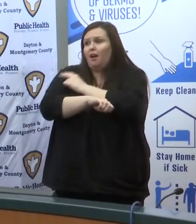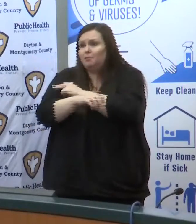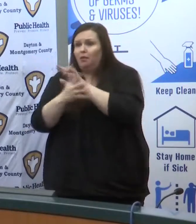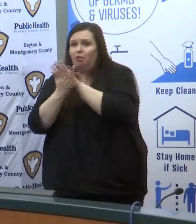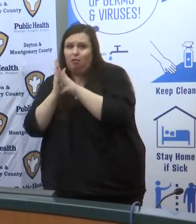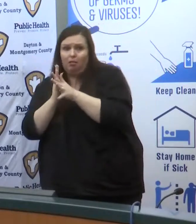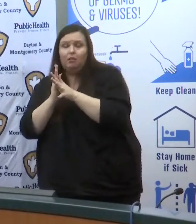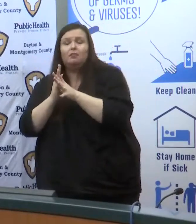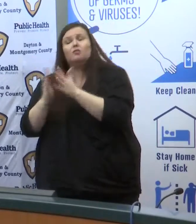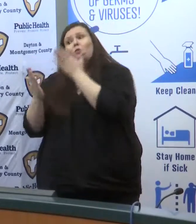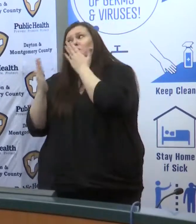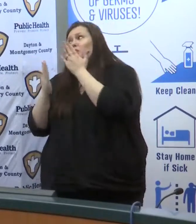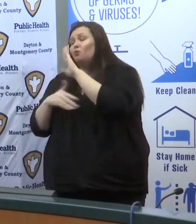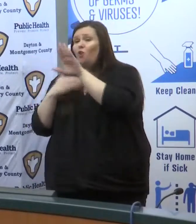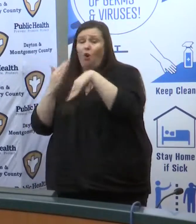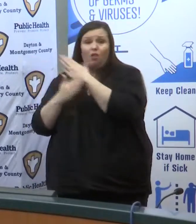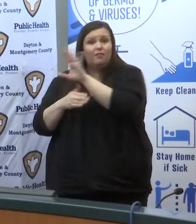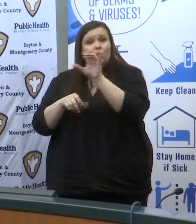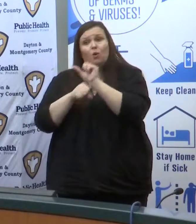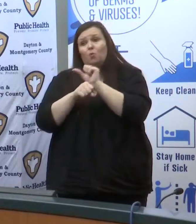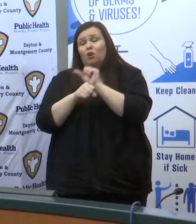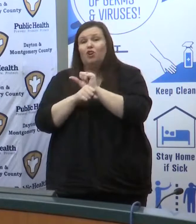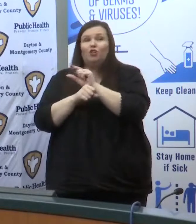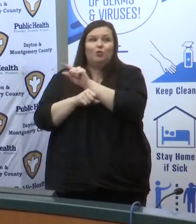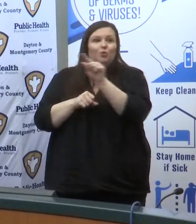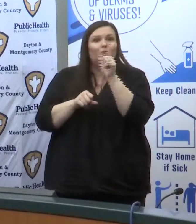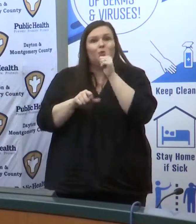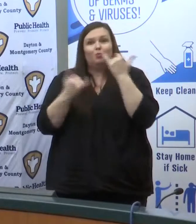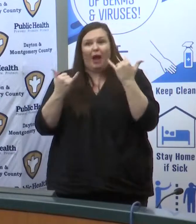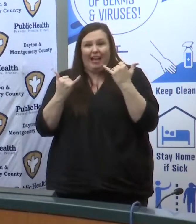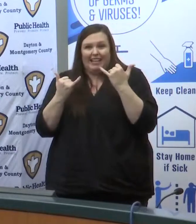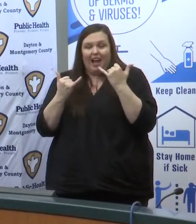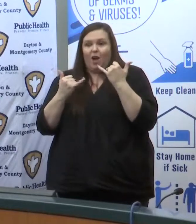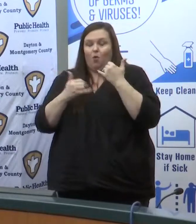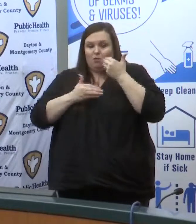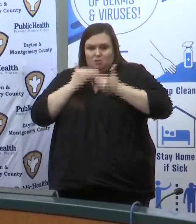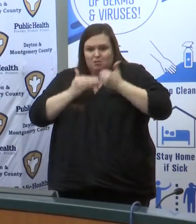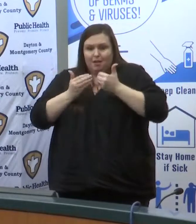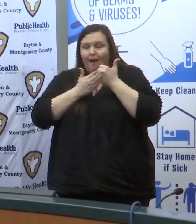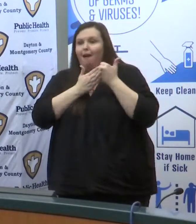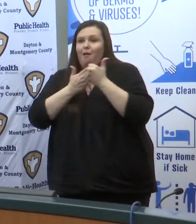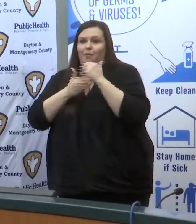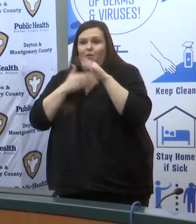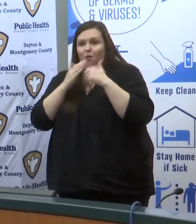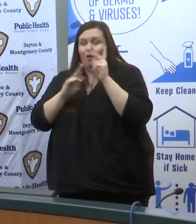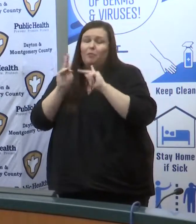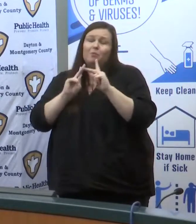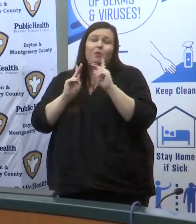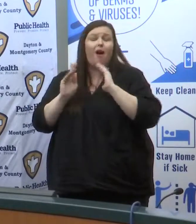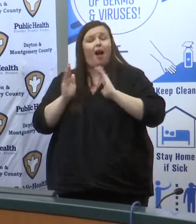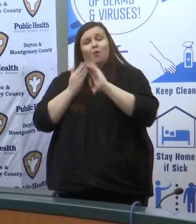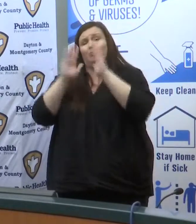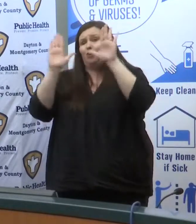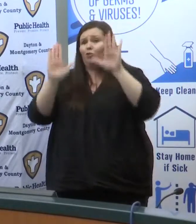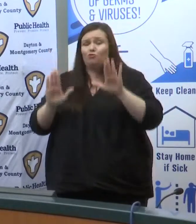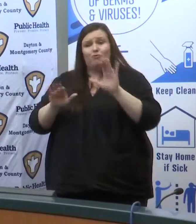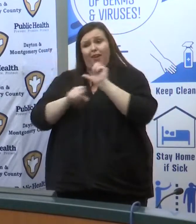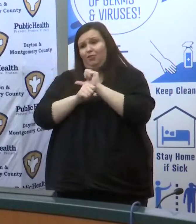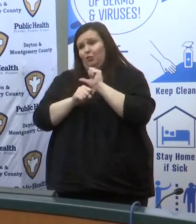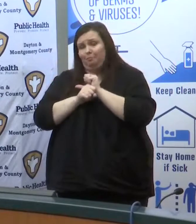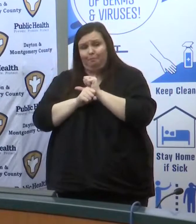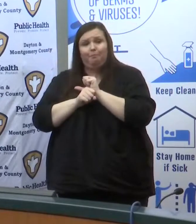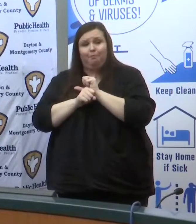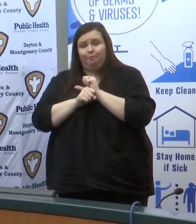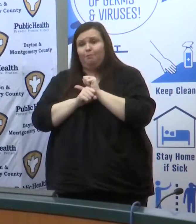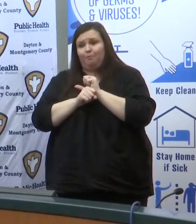in our community thank you you're on the front lines and you're serving you're serving well our communities are doing a good job I want